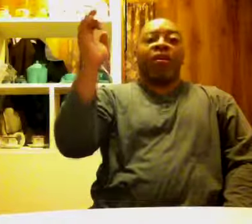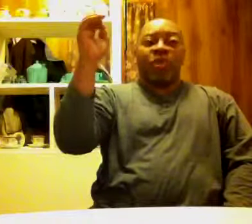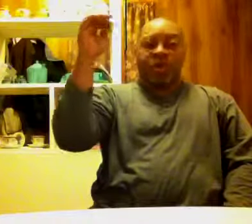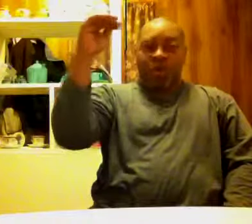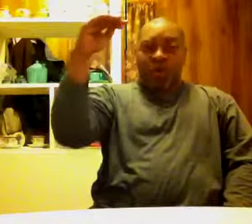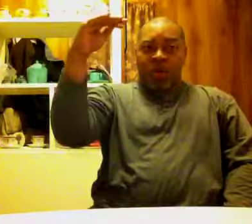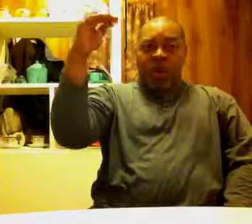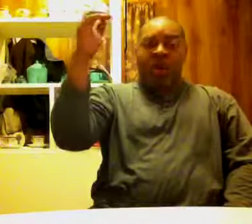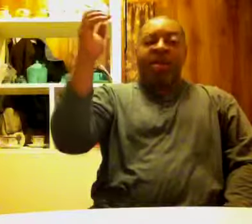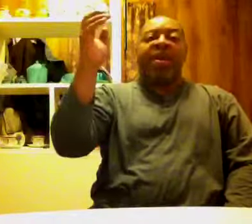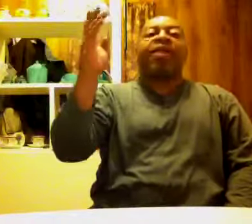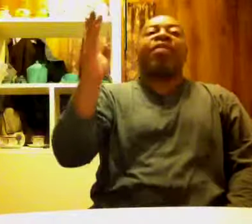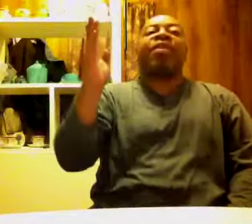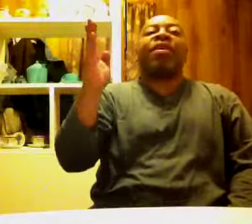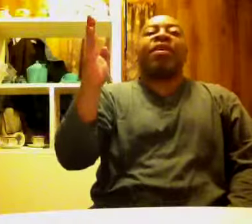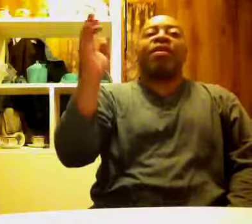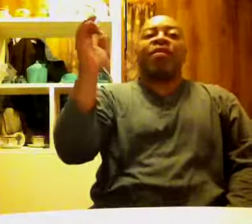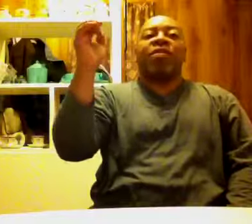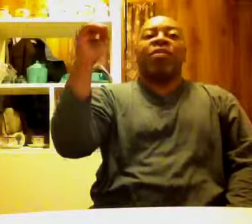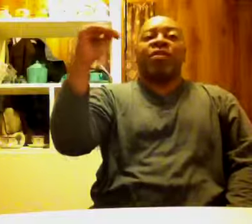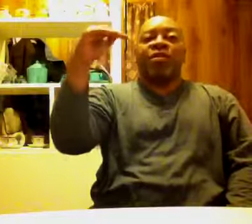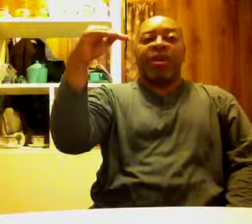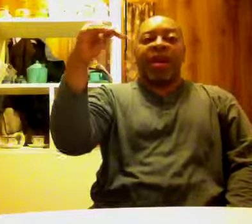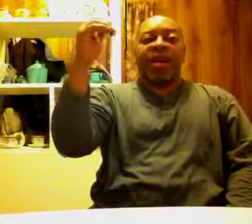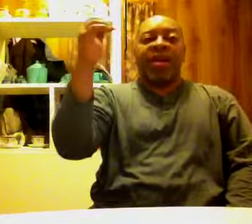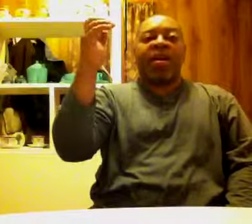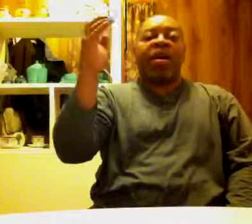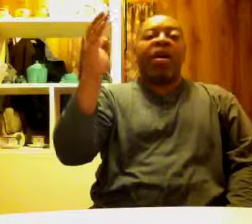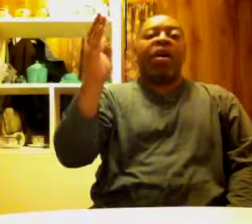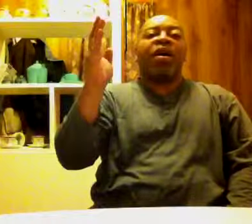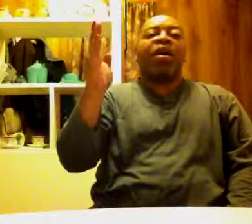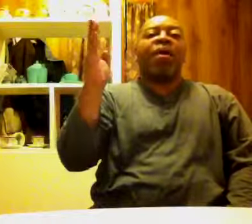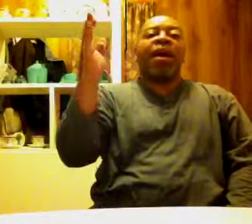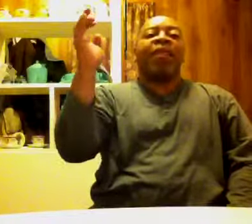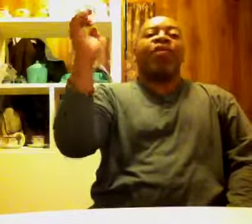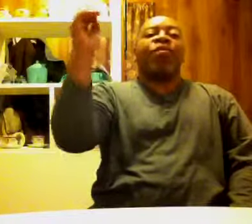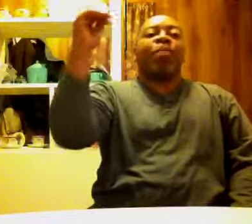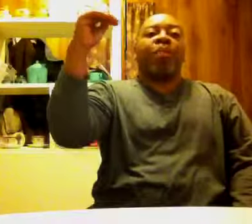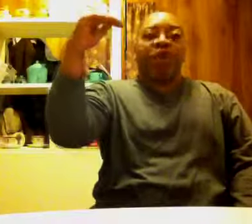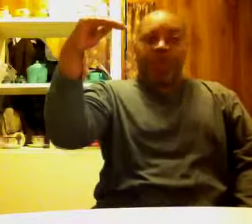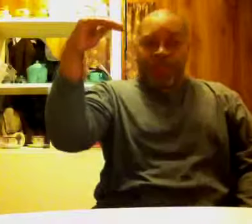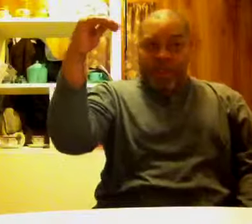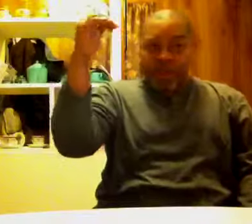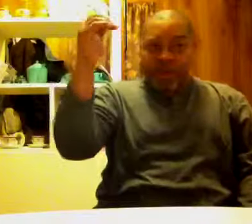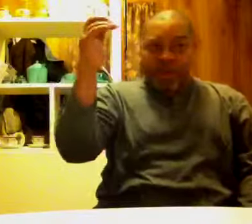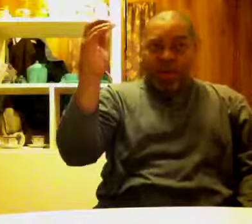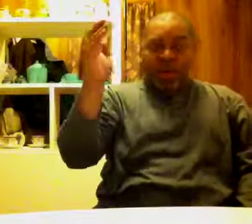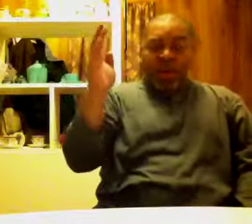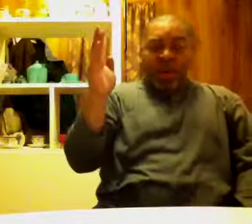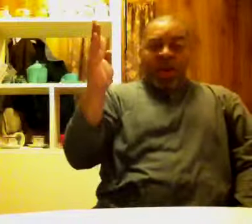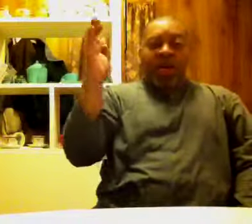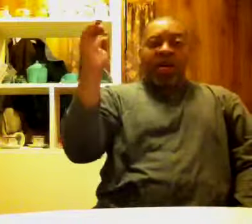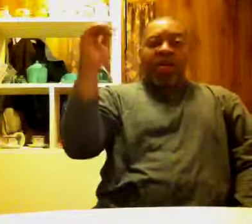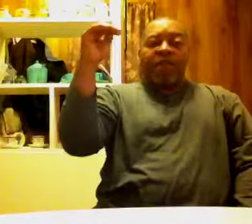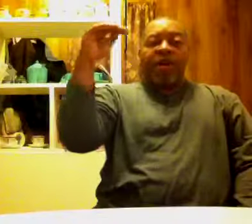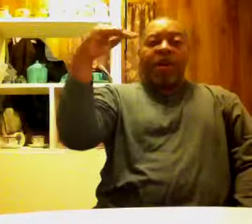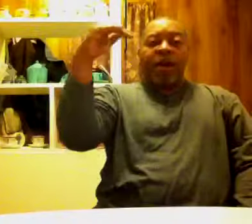we call liquid dancing. This is Old Dude again, coming at you with part two of my